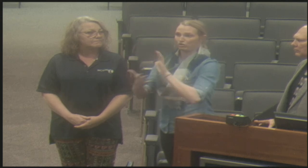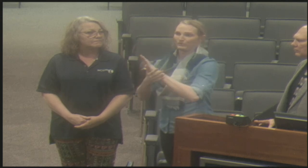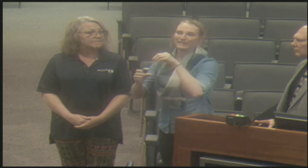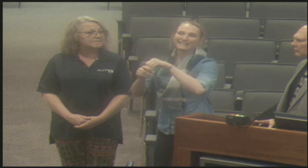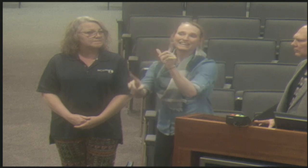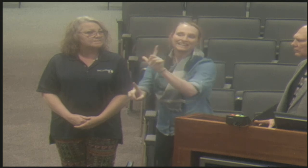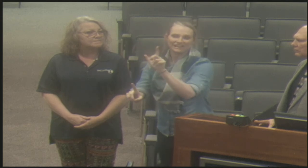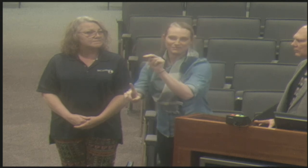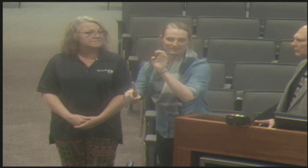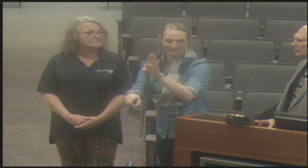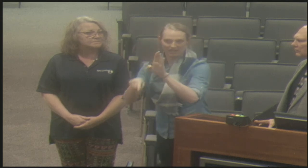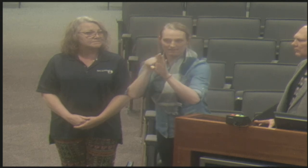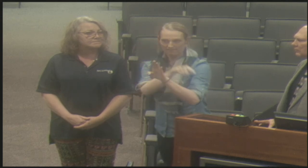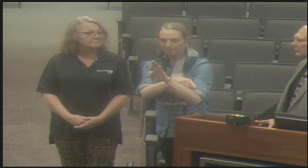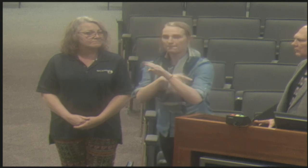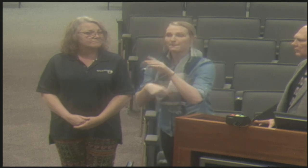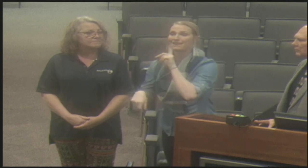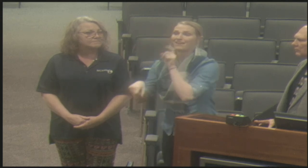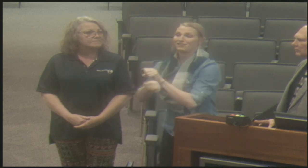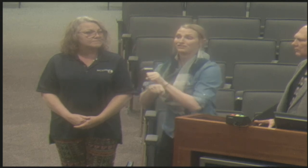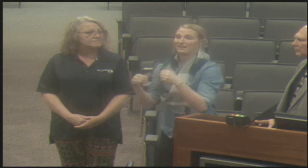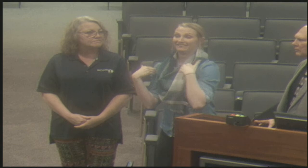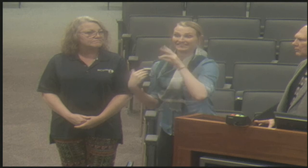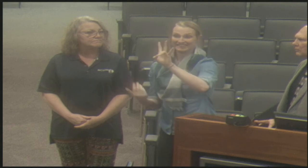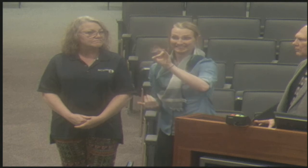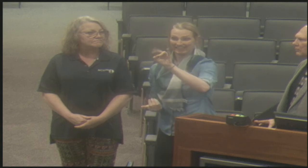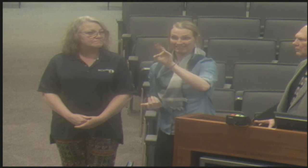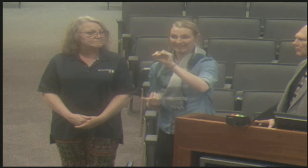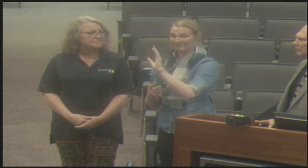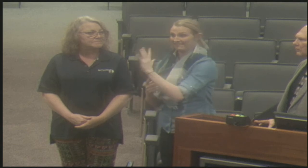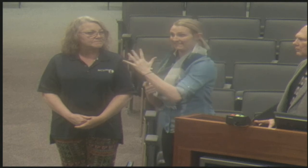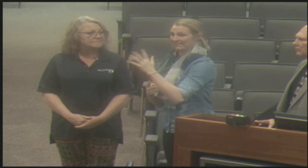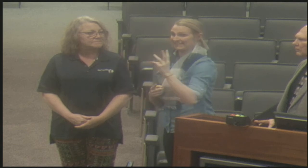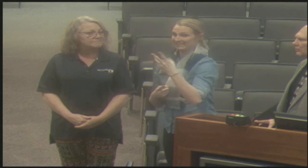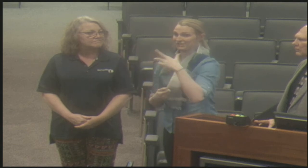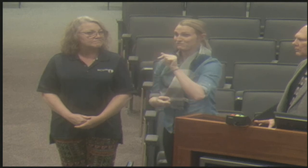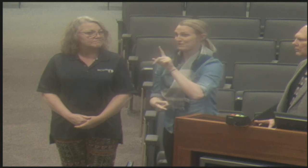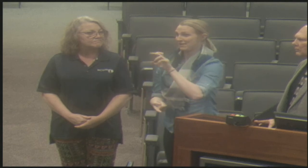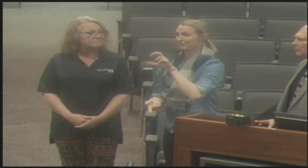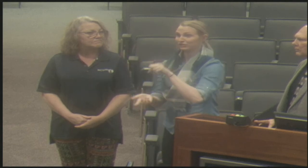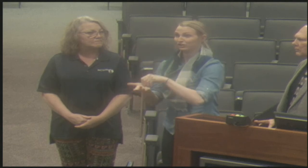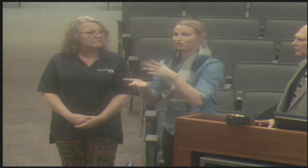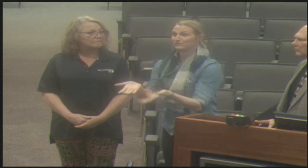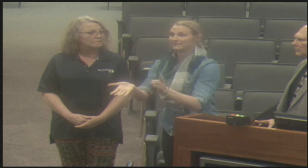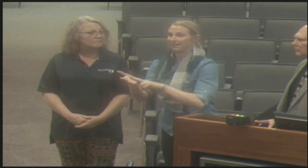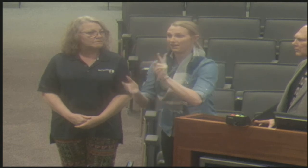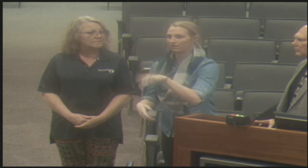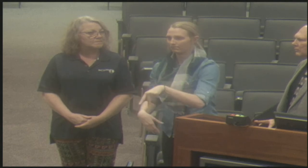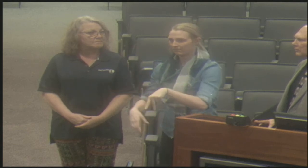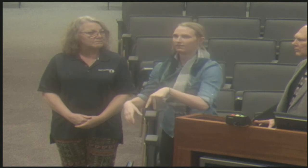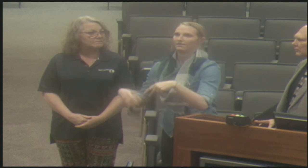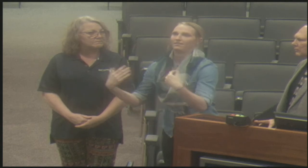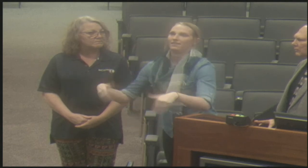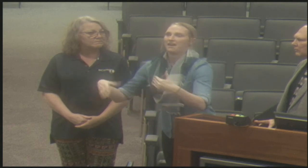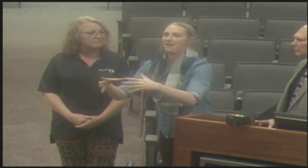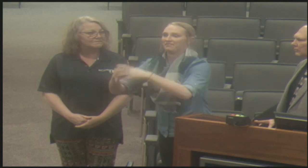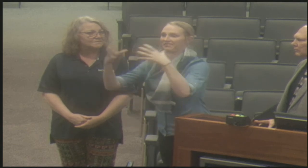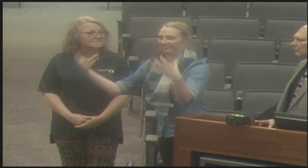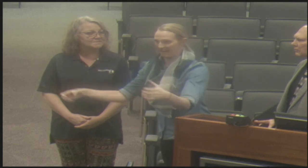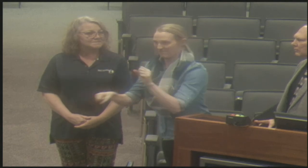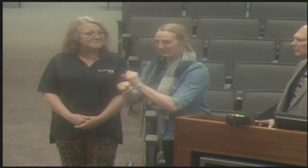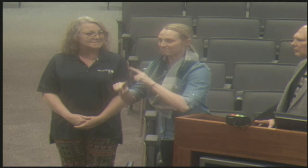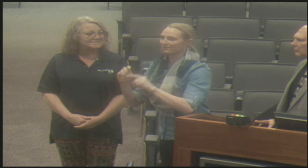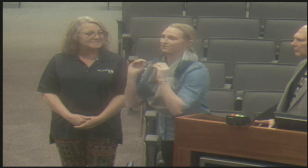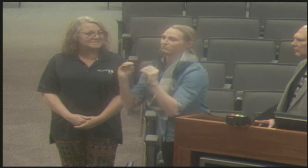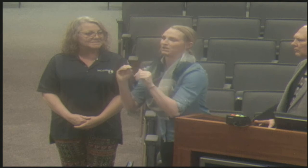at Roper's elementary school, um, which is in Lincoln, Nebraska. We actually have 75th and 6th graders that signed